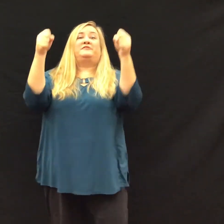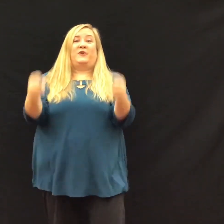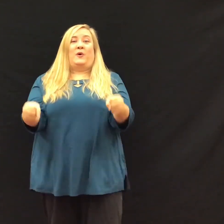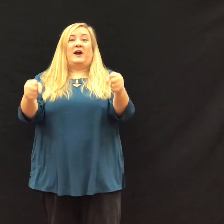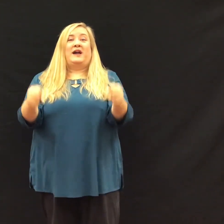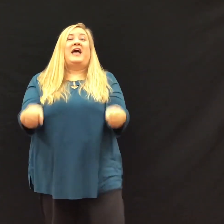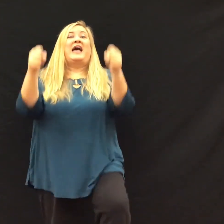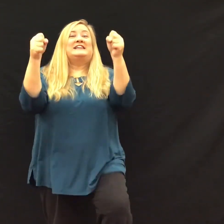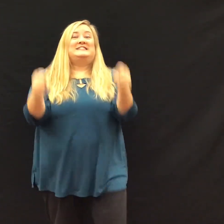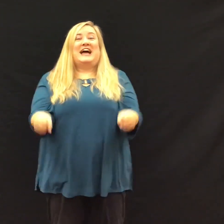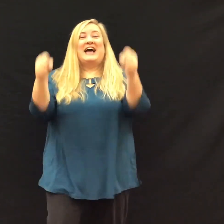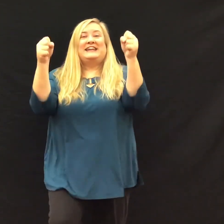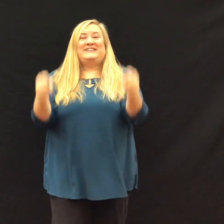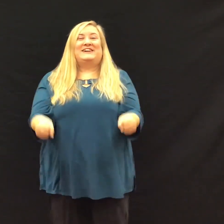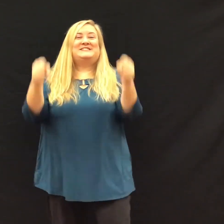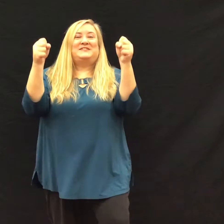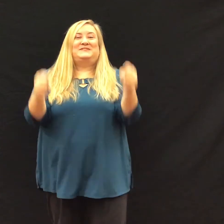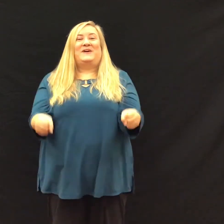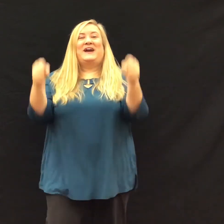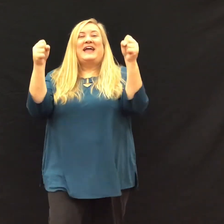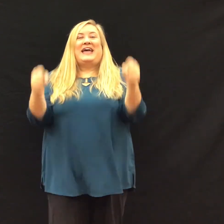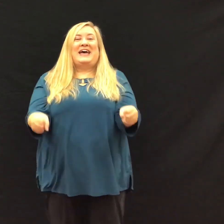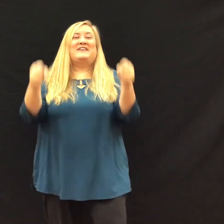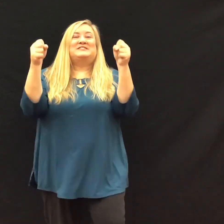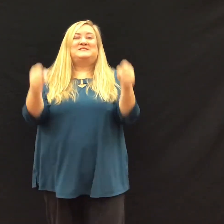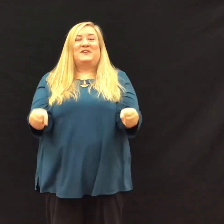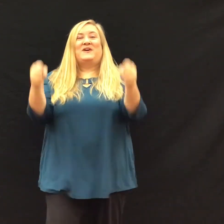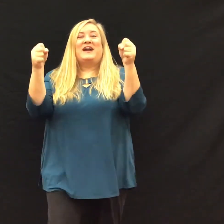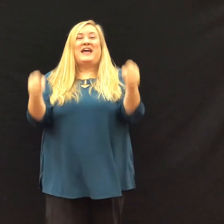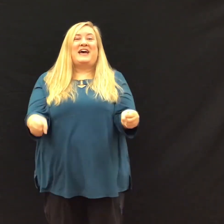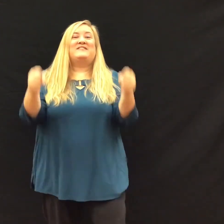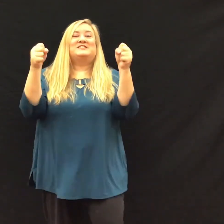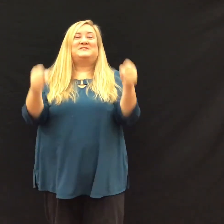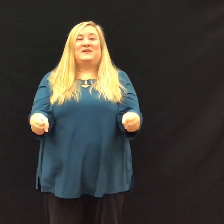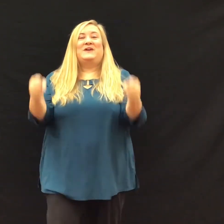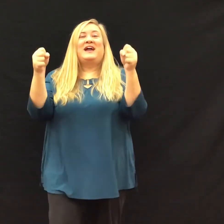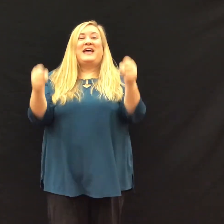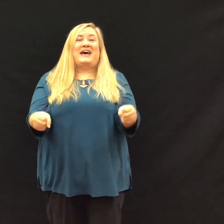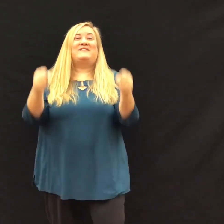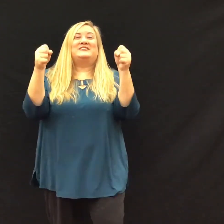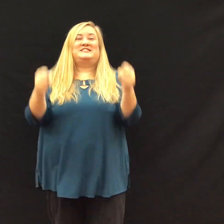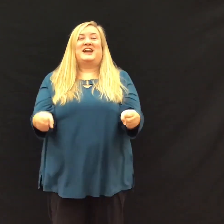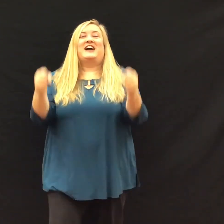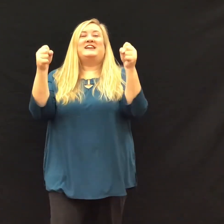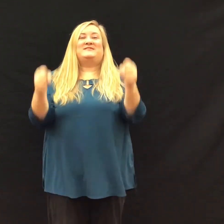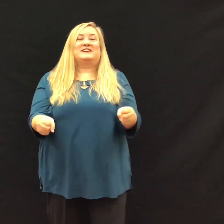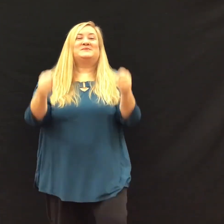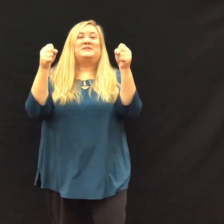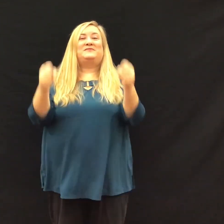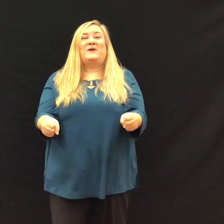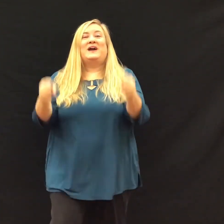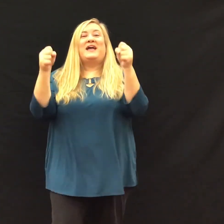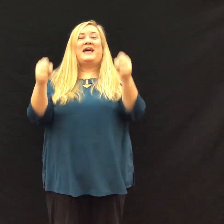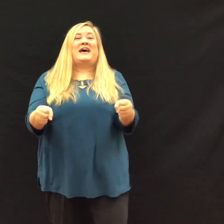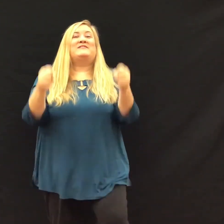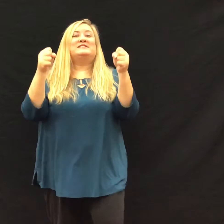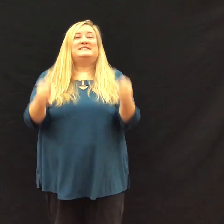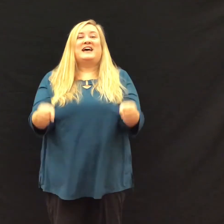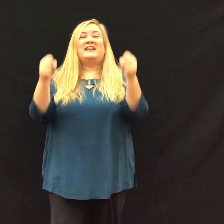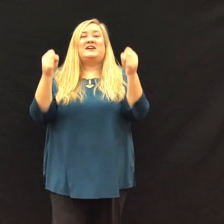four Johnny works with four hammers four hammers four hammers Johnny works with four hammers then he